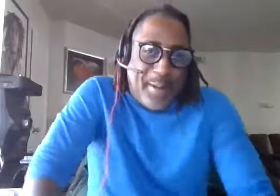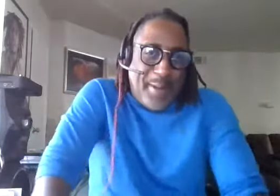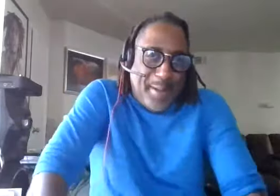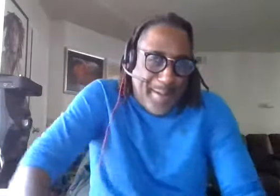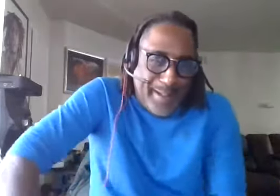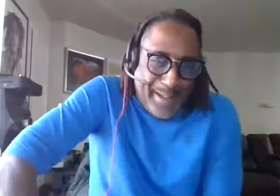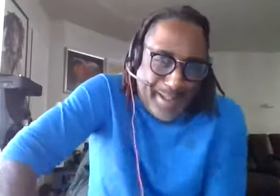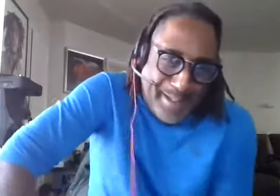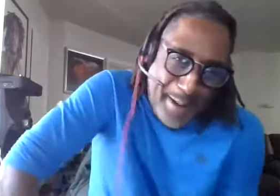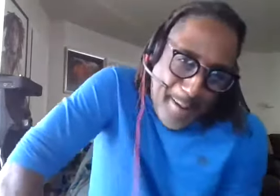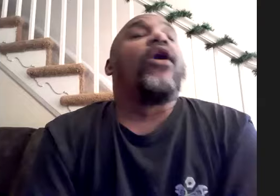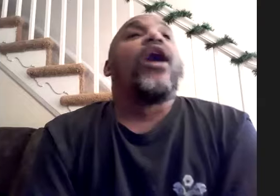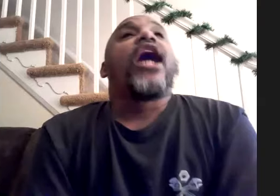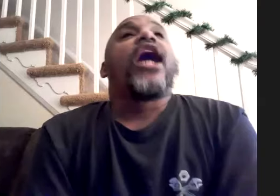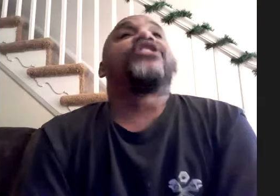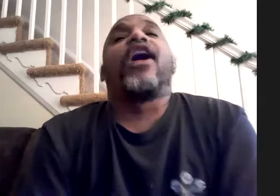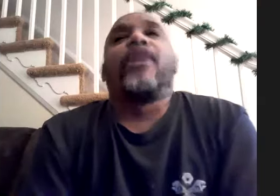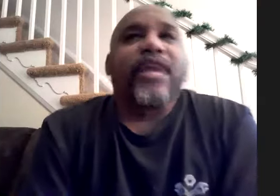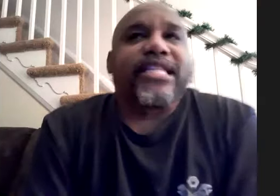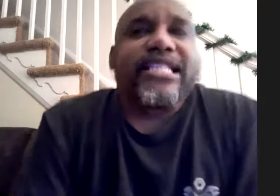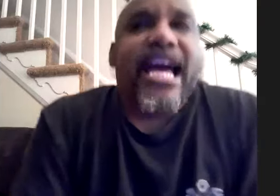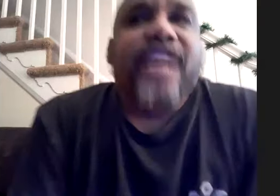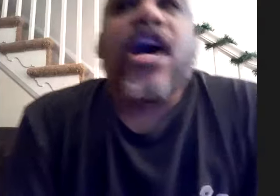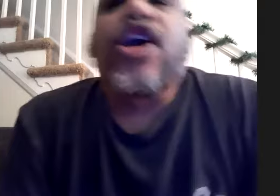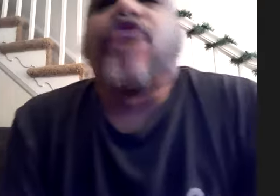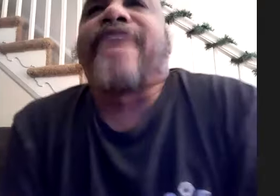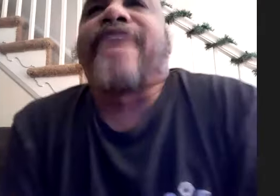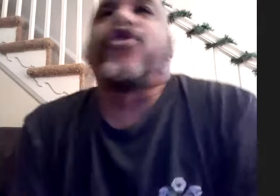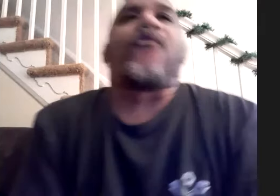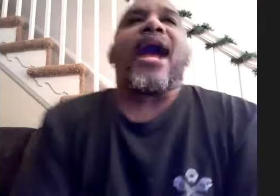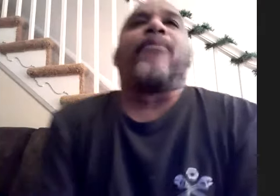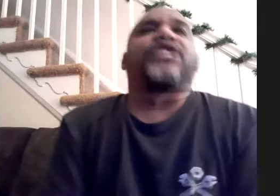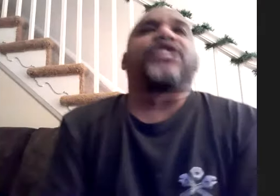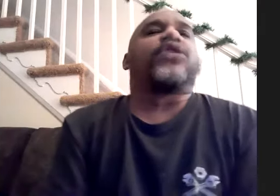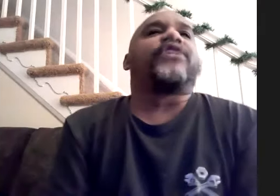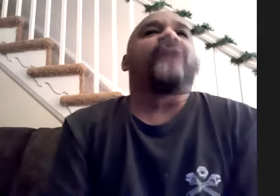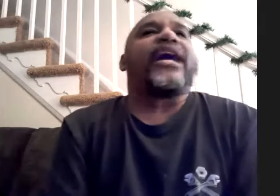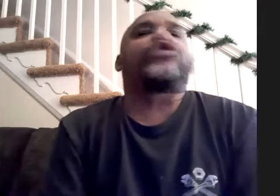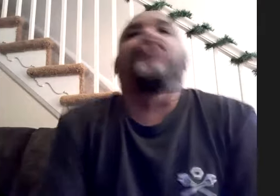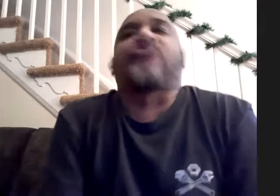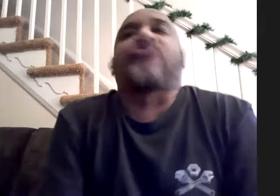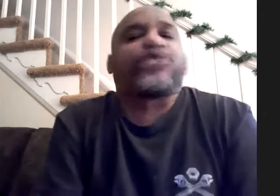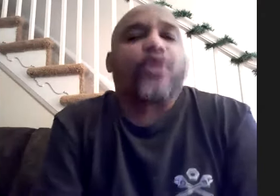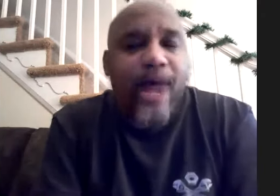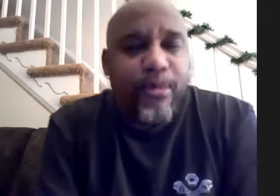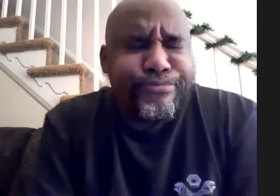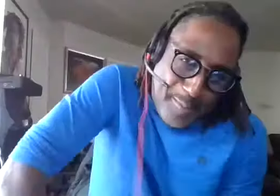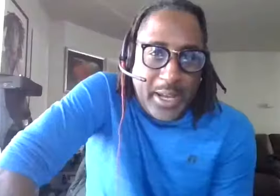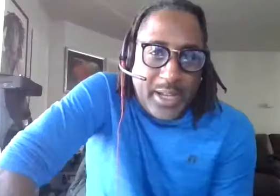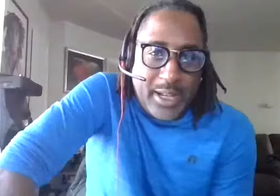all right well here's how i'll break that down i'll go like first four albums and i'll give you like two tracks per album okay okay